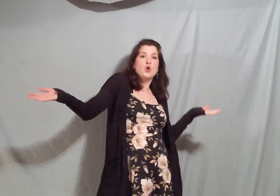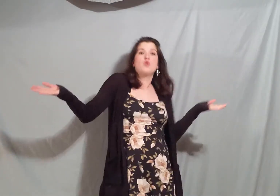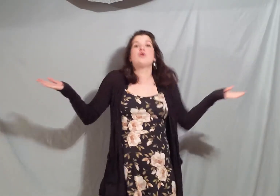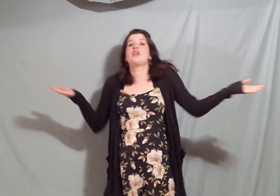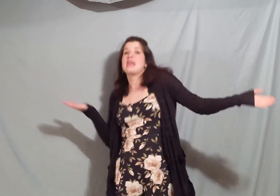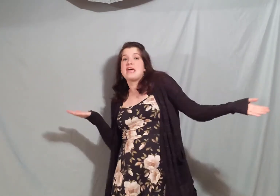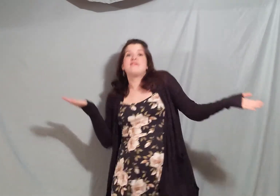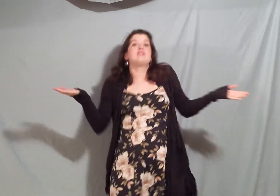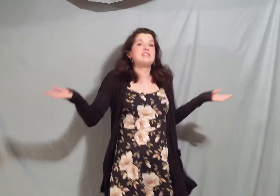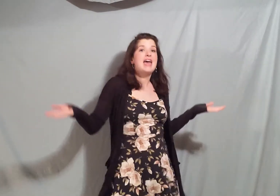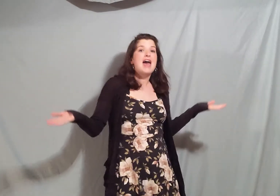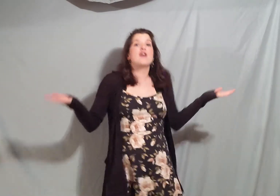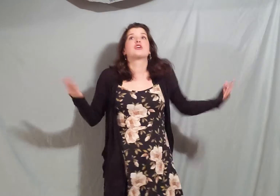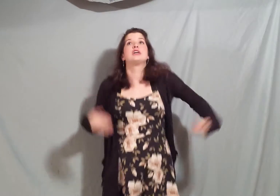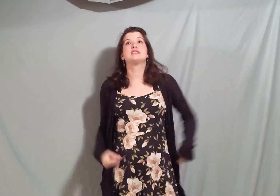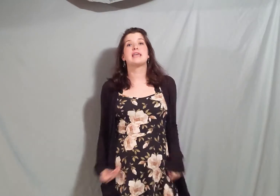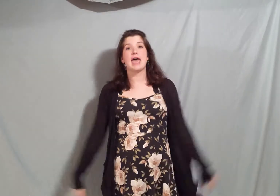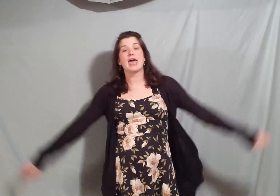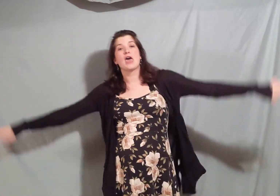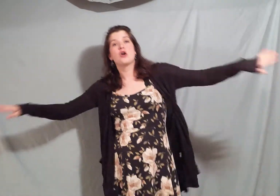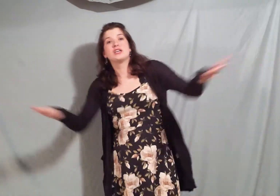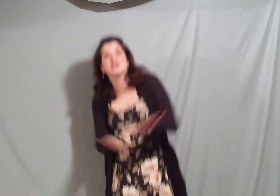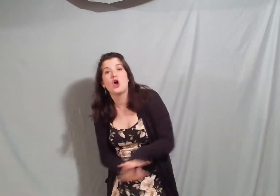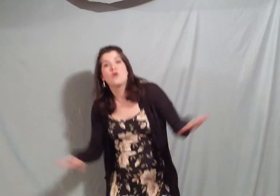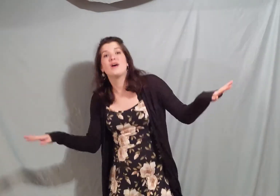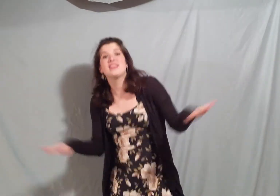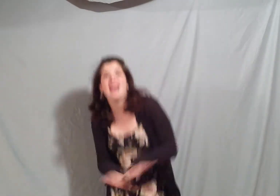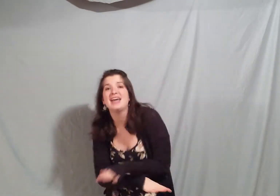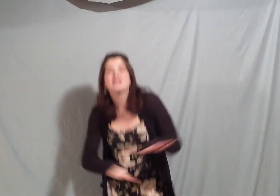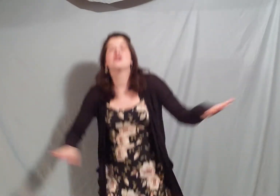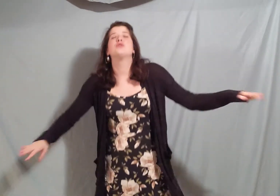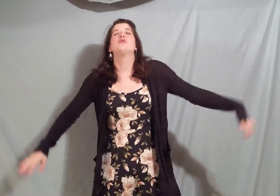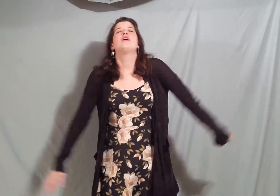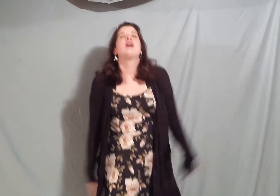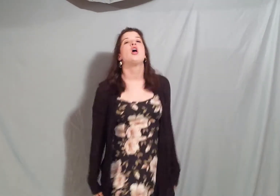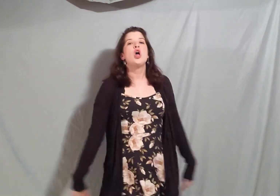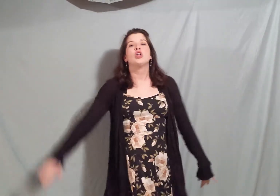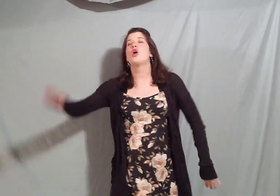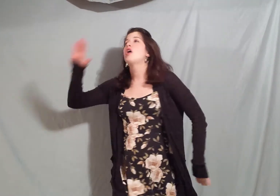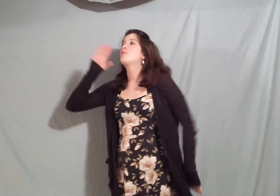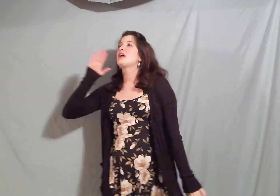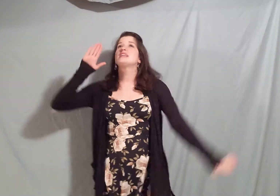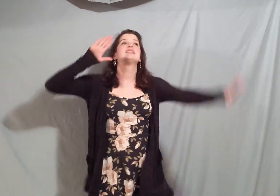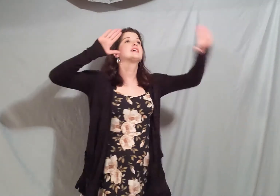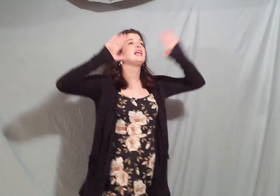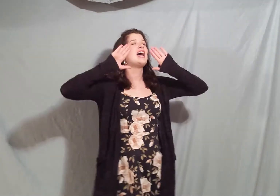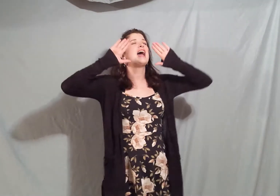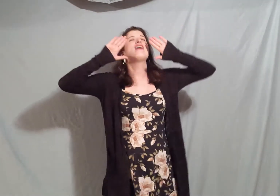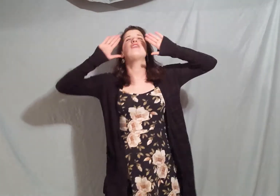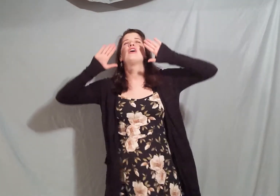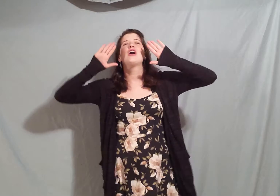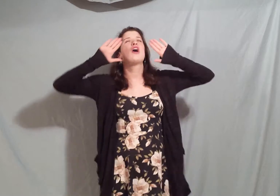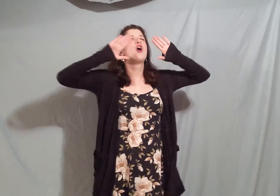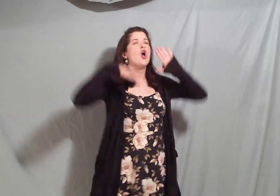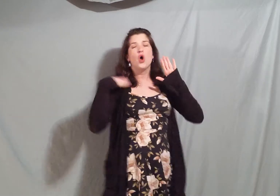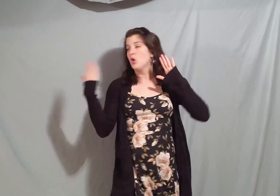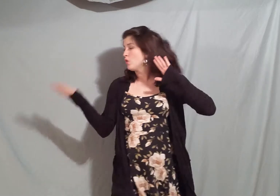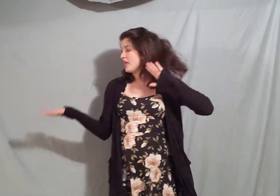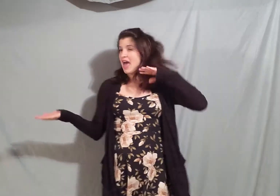would even dare, cause there is no one like you Lord we declare, who can't